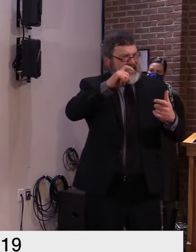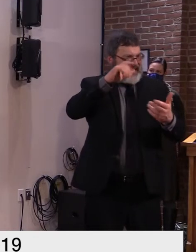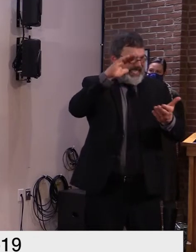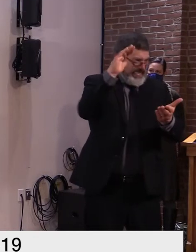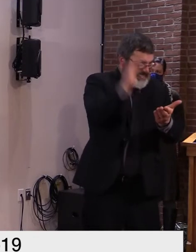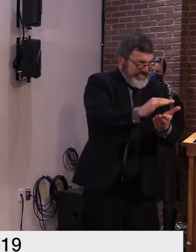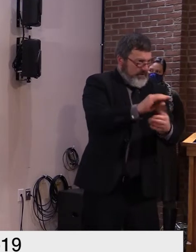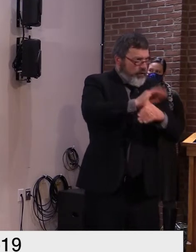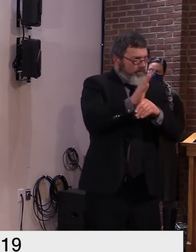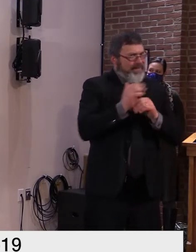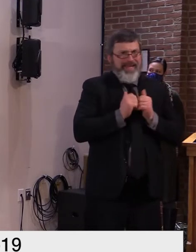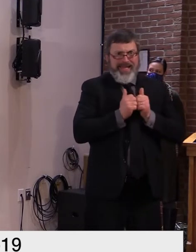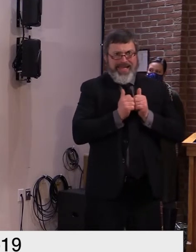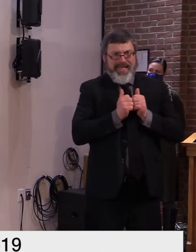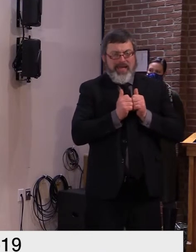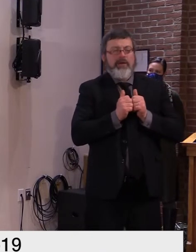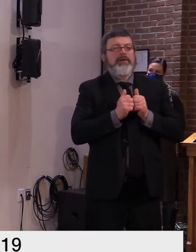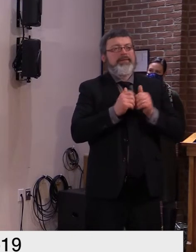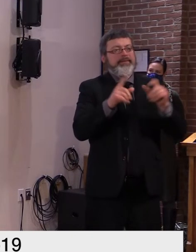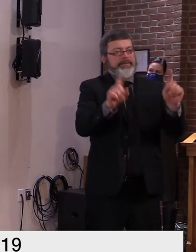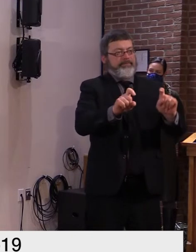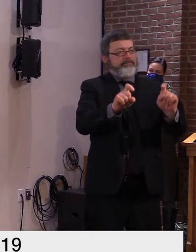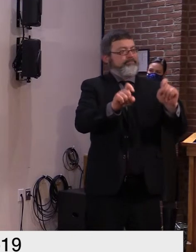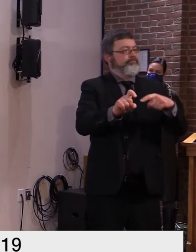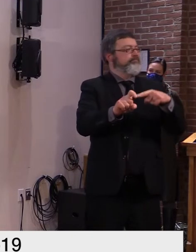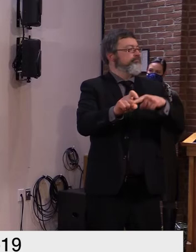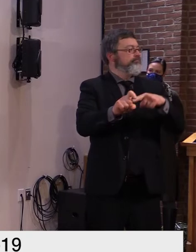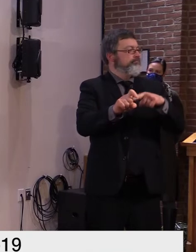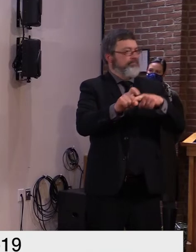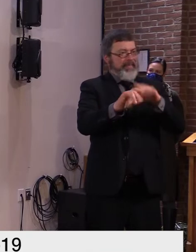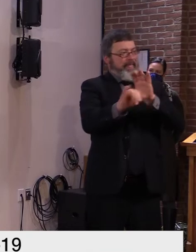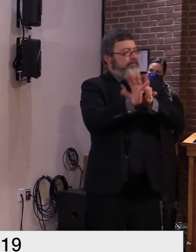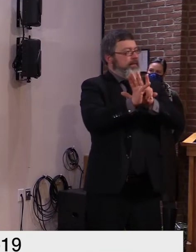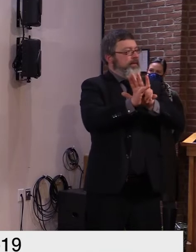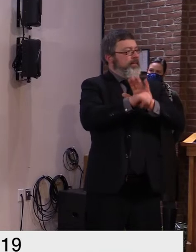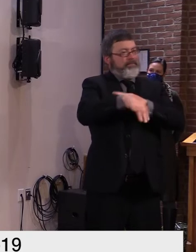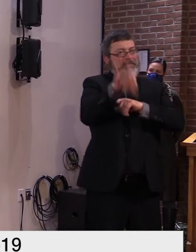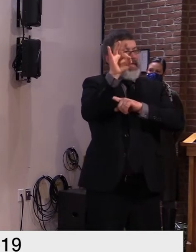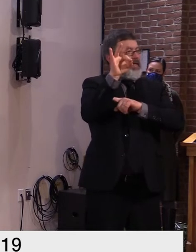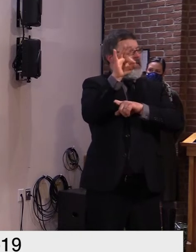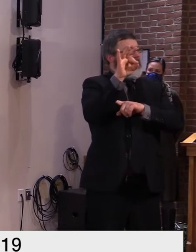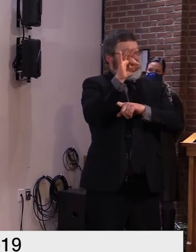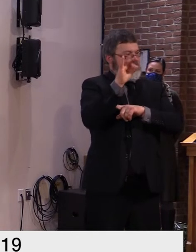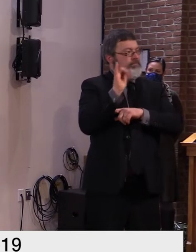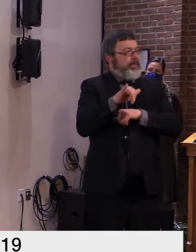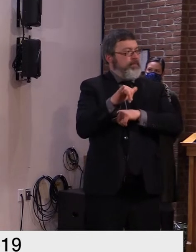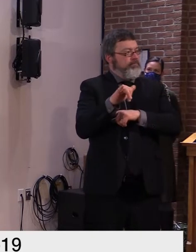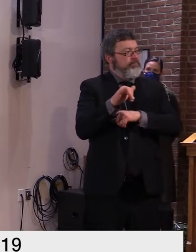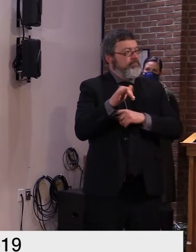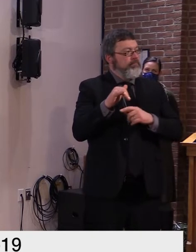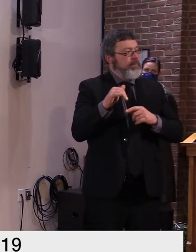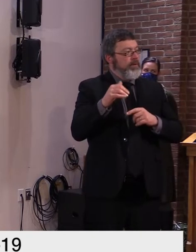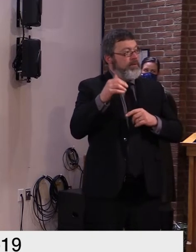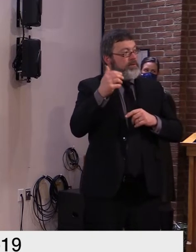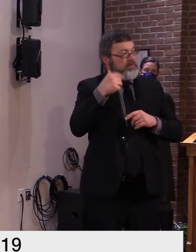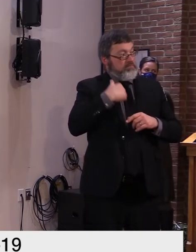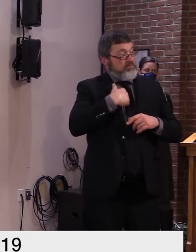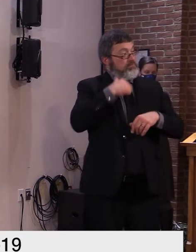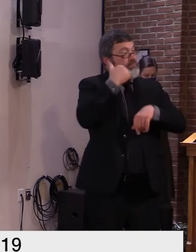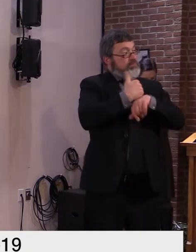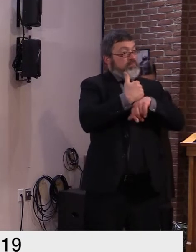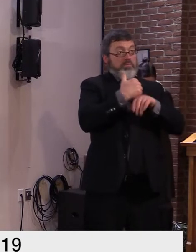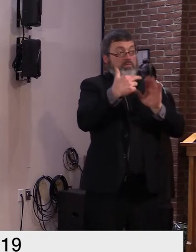percent of patient facing health care providers and staff to be tested monthly as we all